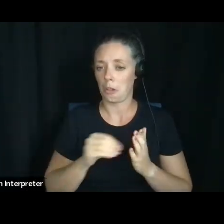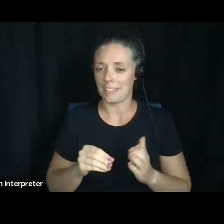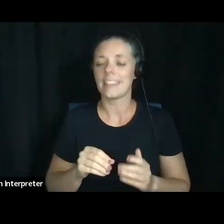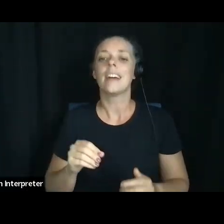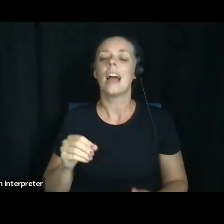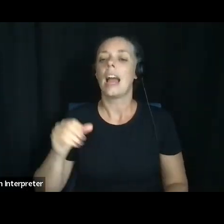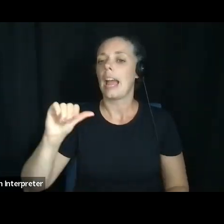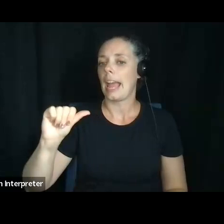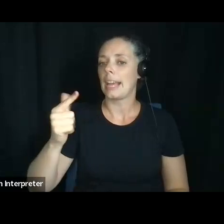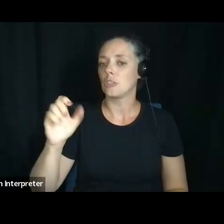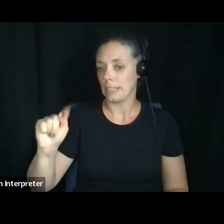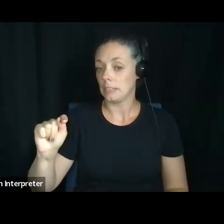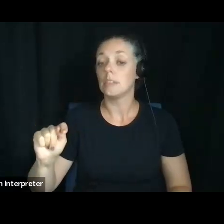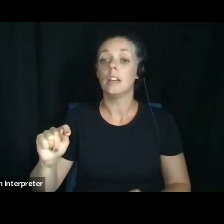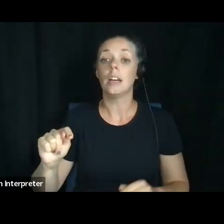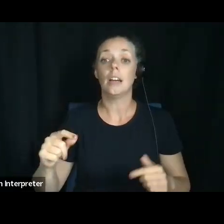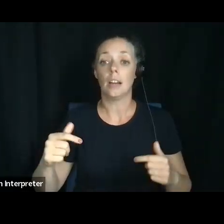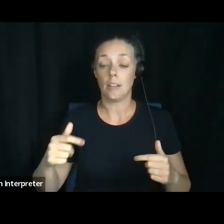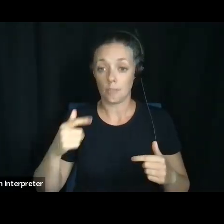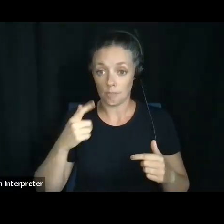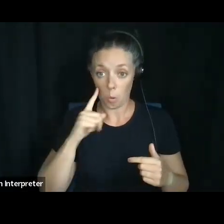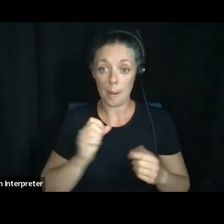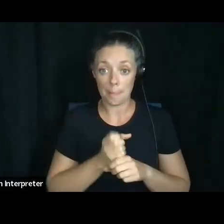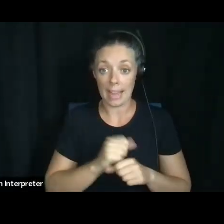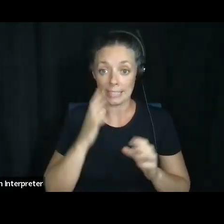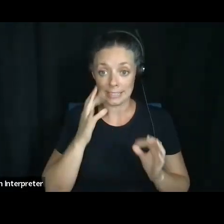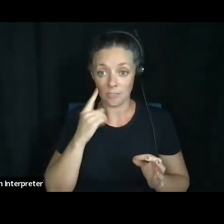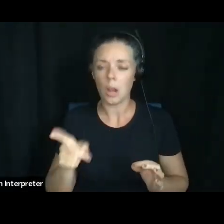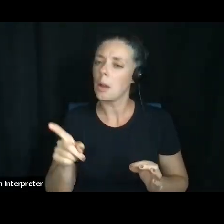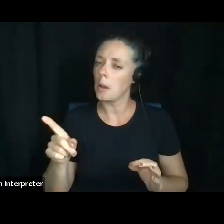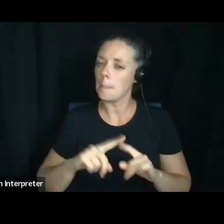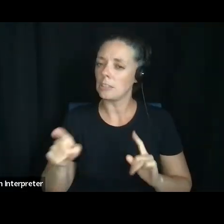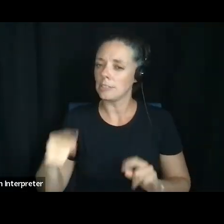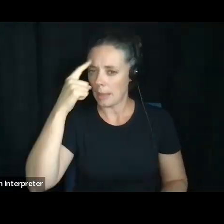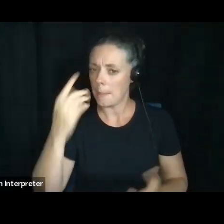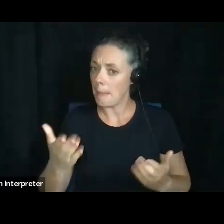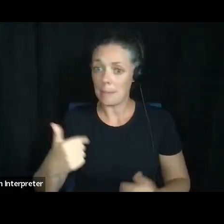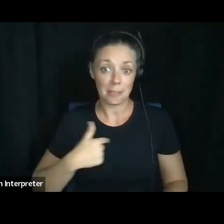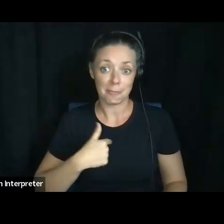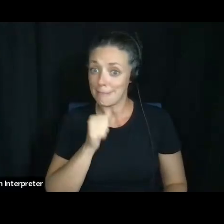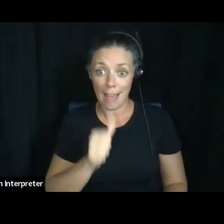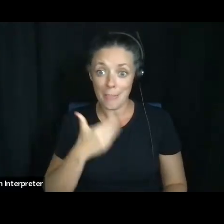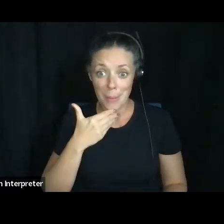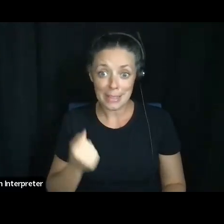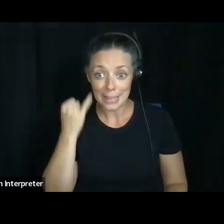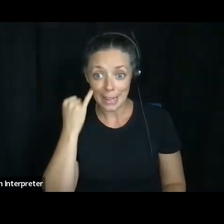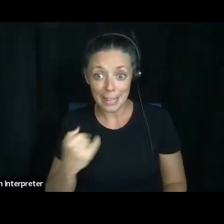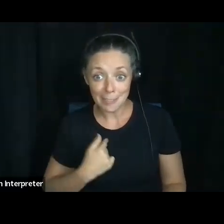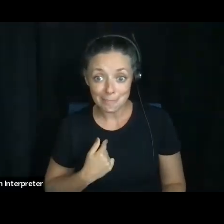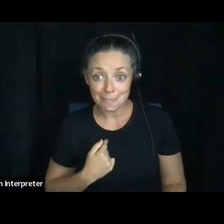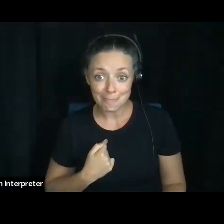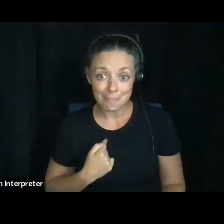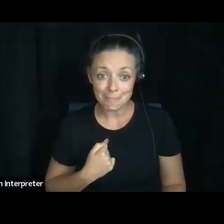to make decisions for her in a power of attorney. But she's thinking that maybe that's not such a great idea. Um, because,